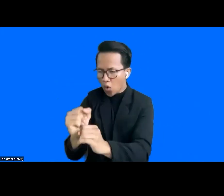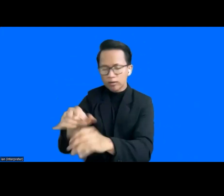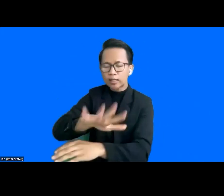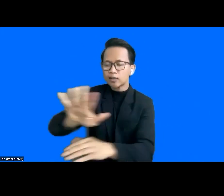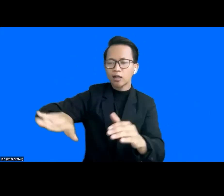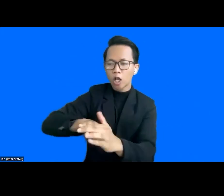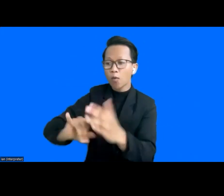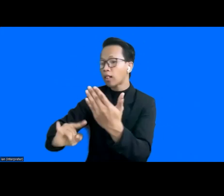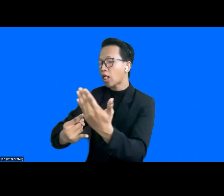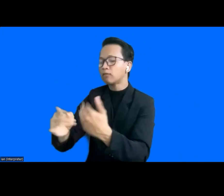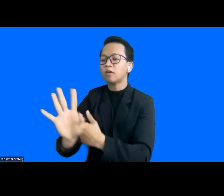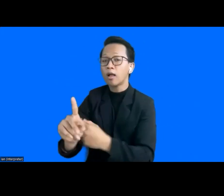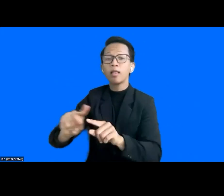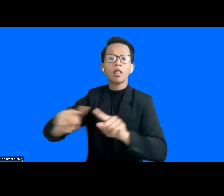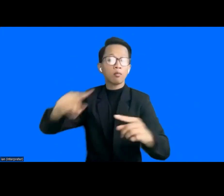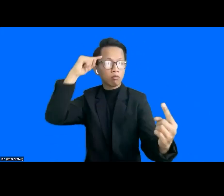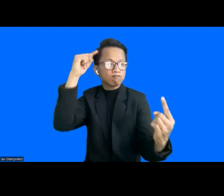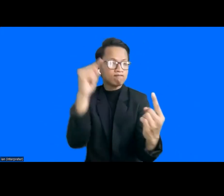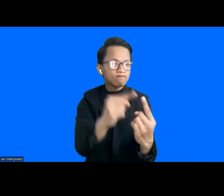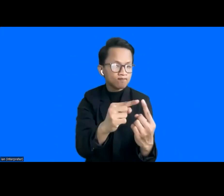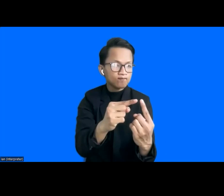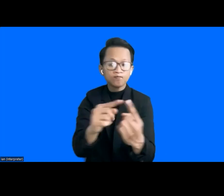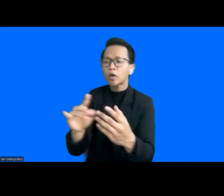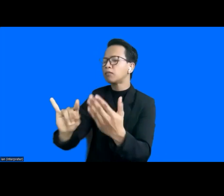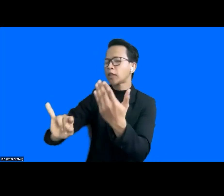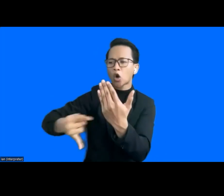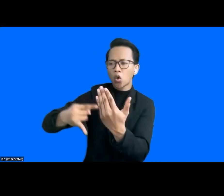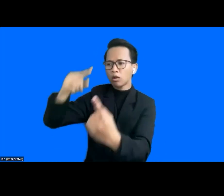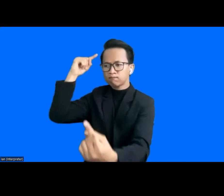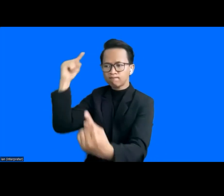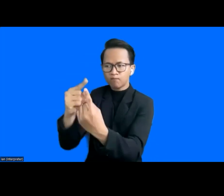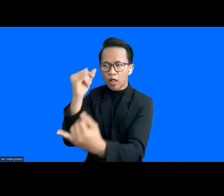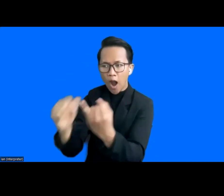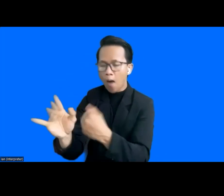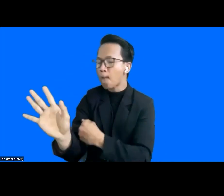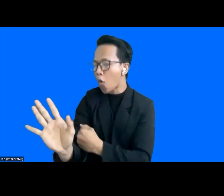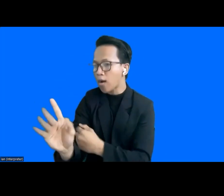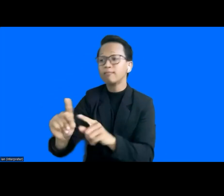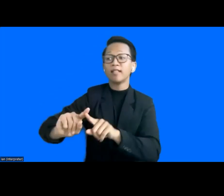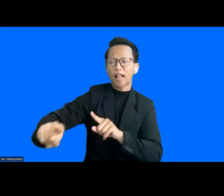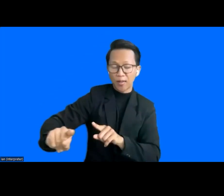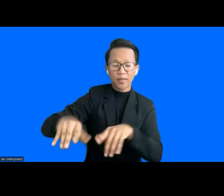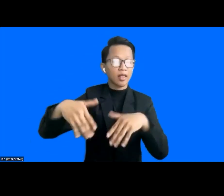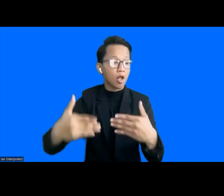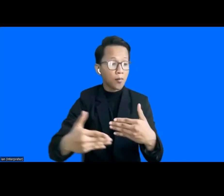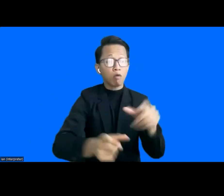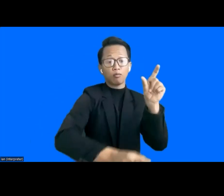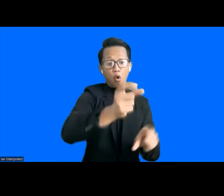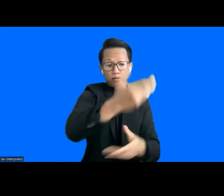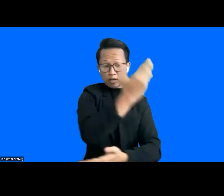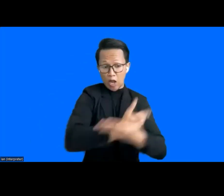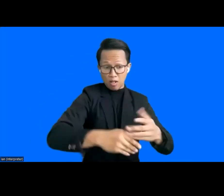end goal. I don't think technology is the end goal. think the end goal is to help people with different abilities